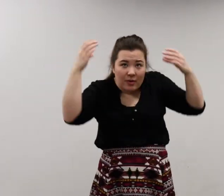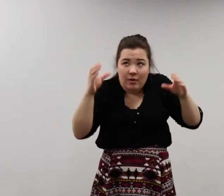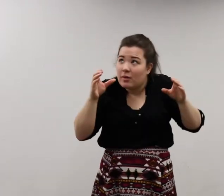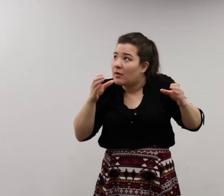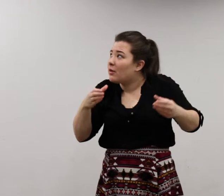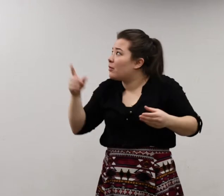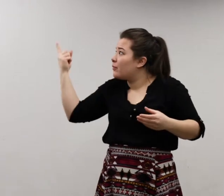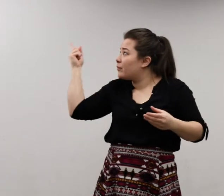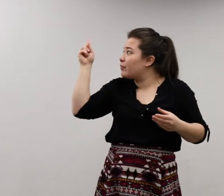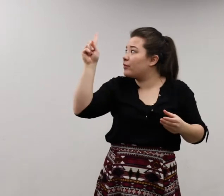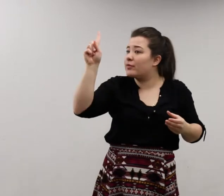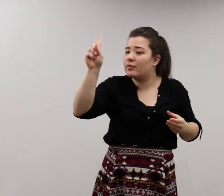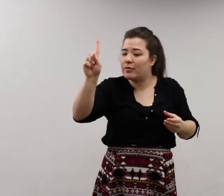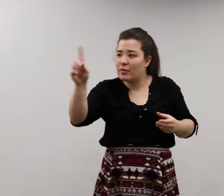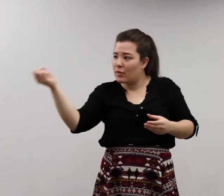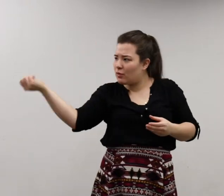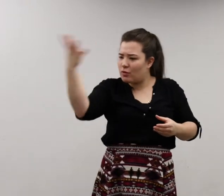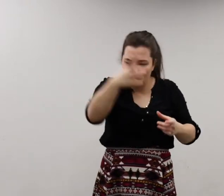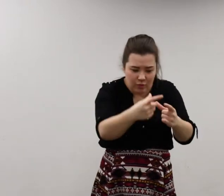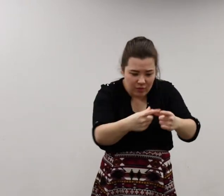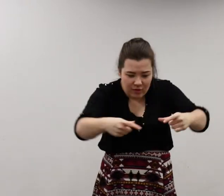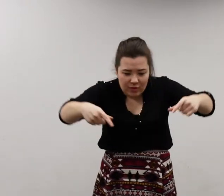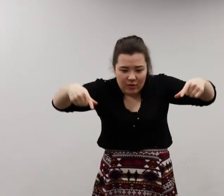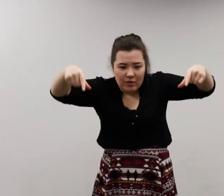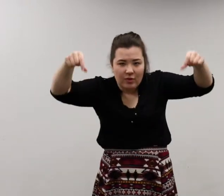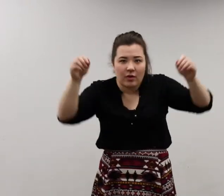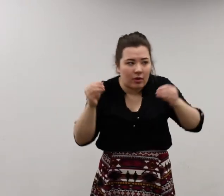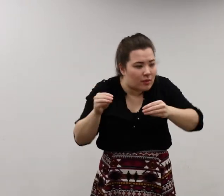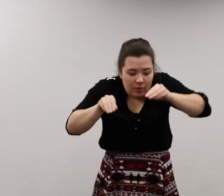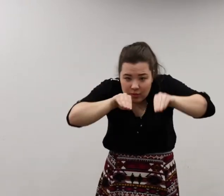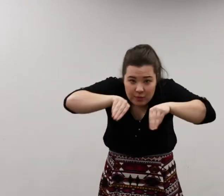feasting on watermelons from beach combers.